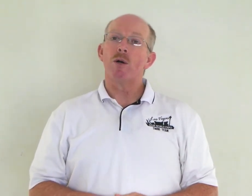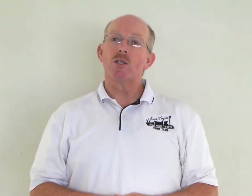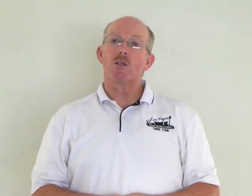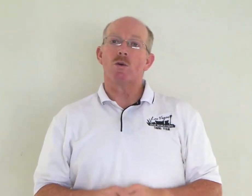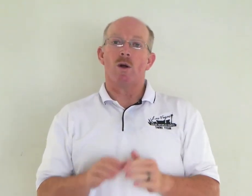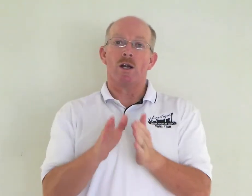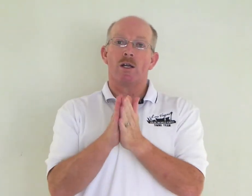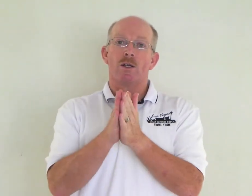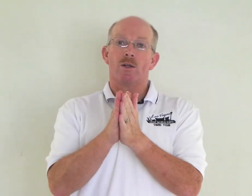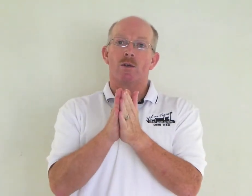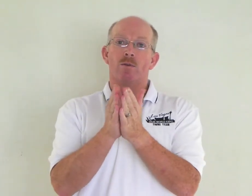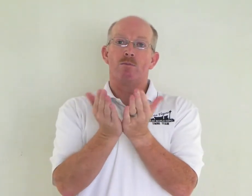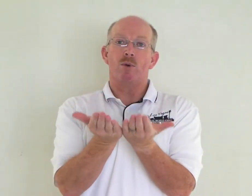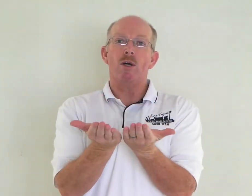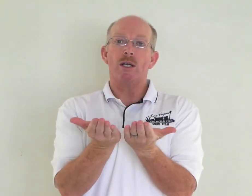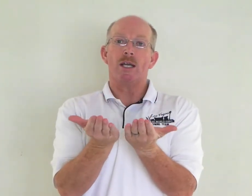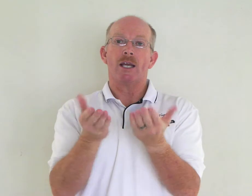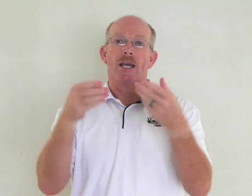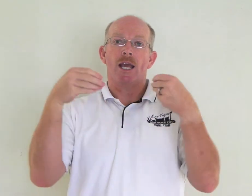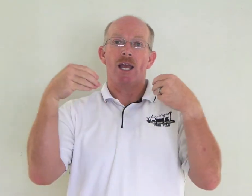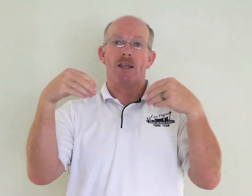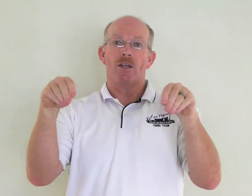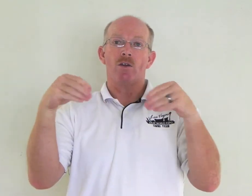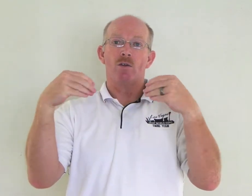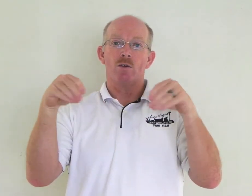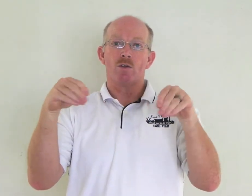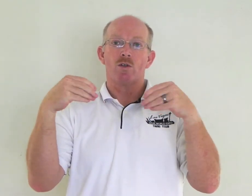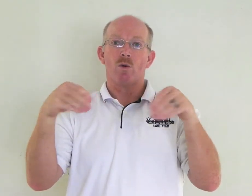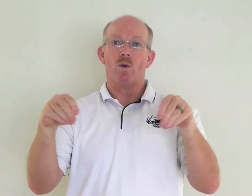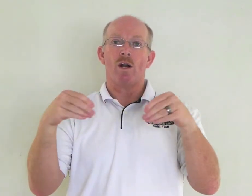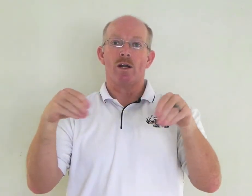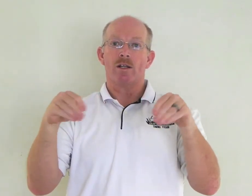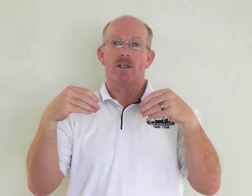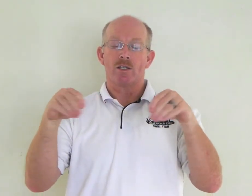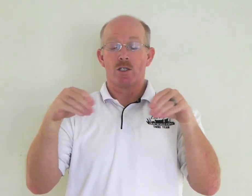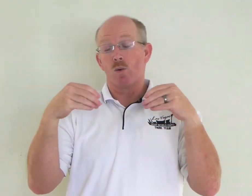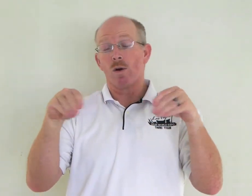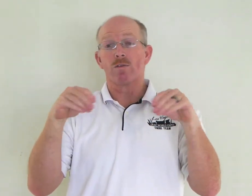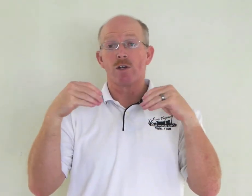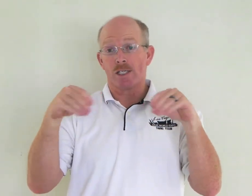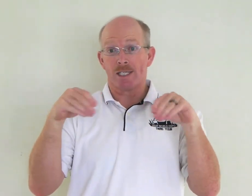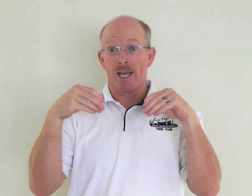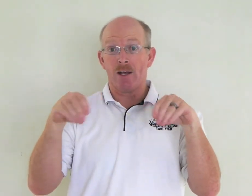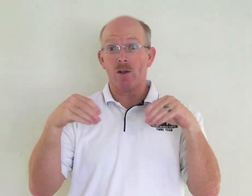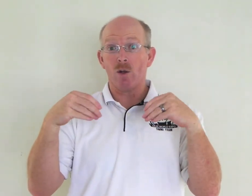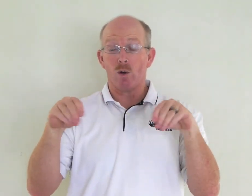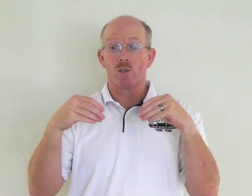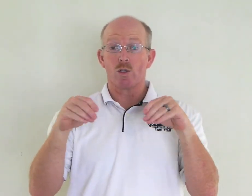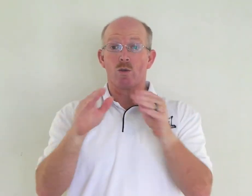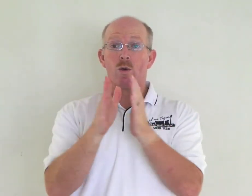Bookstore. Book. Book. And then you do store. This is the word for sell or store.